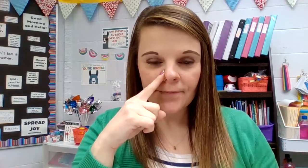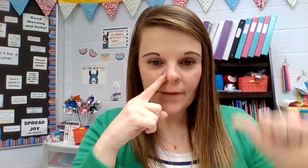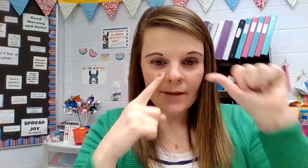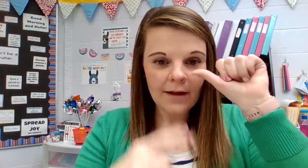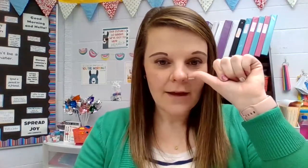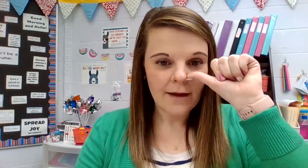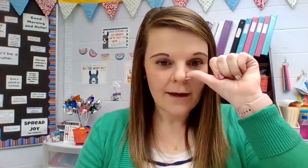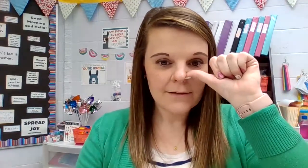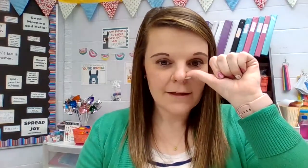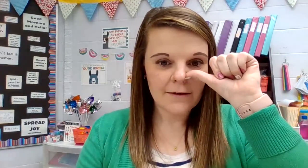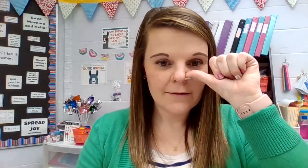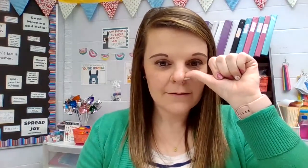Exhale.